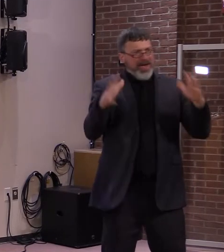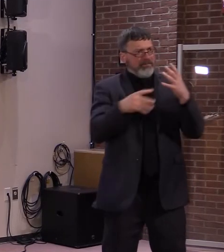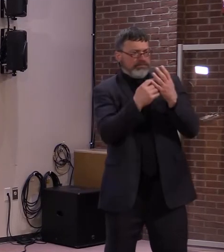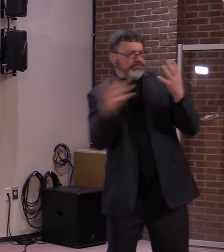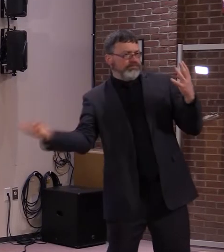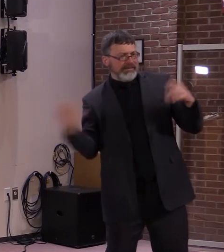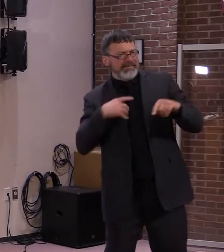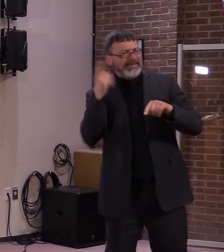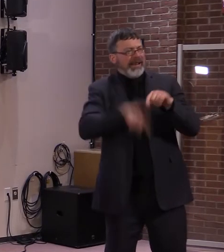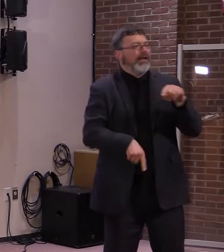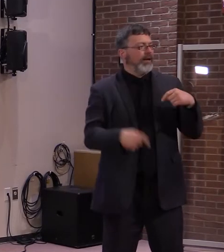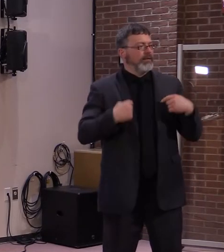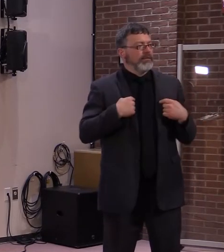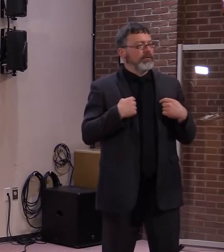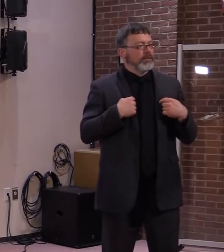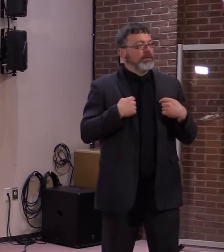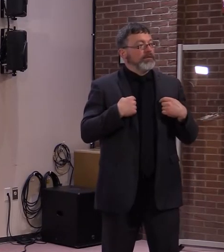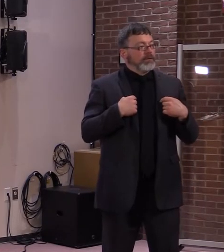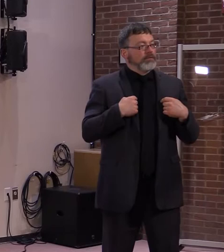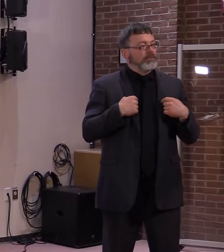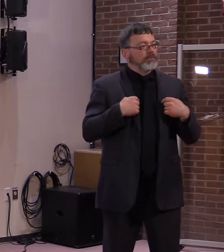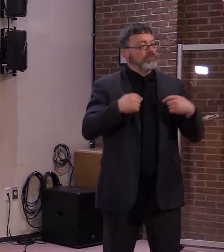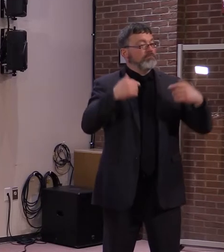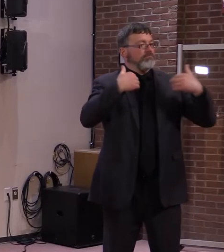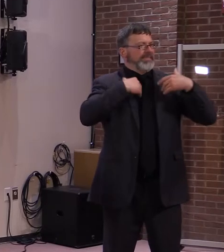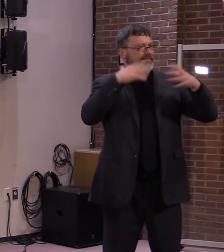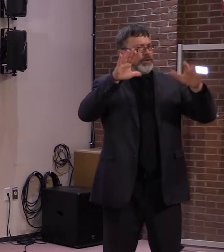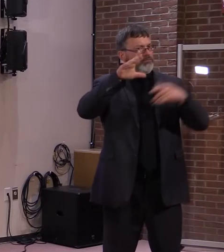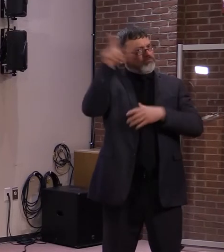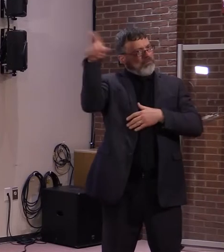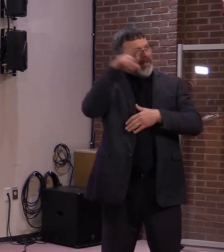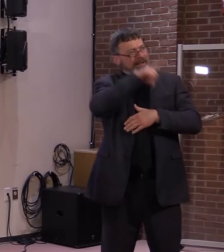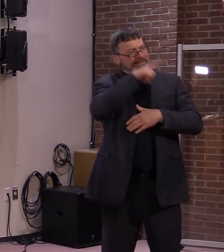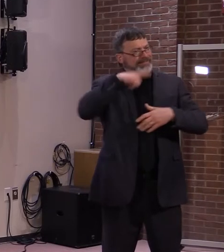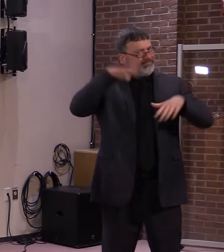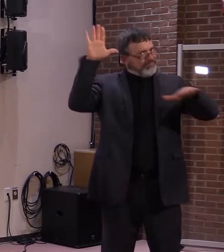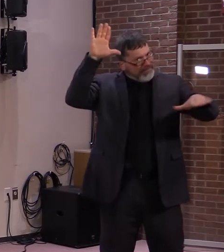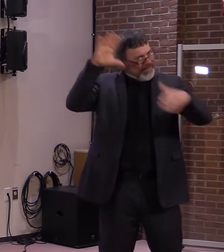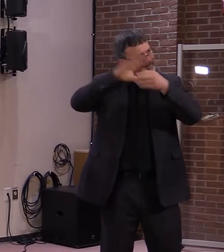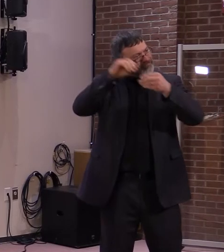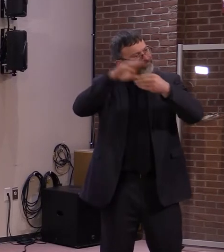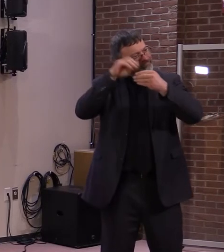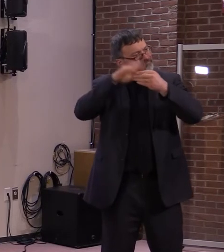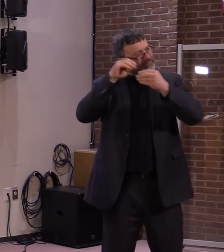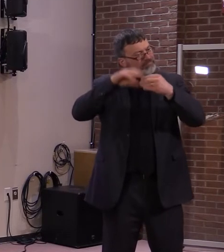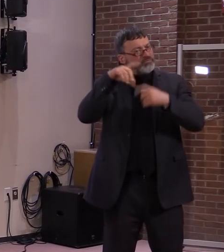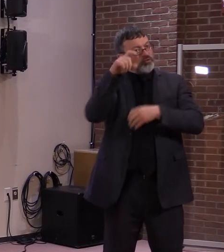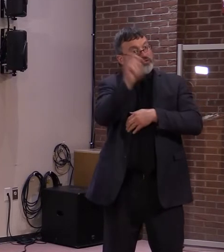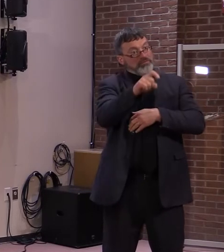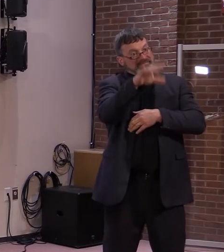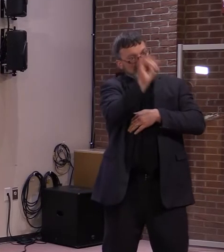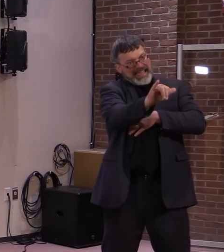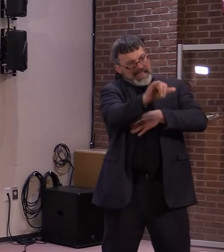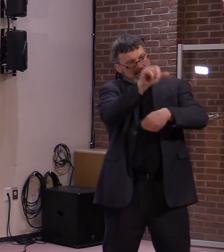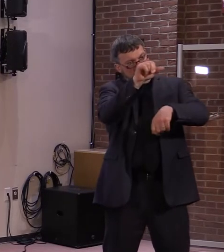date. The best time would be maybe at a point once we've modernized our system and can look at changes to a